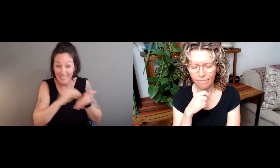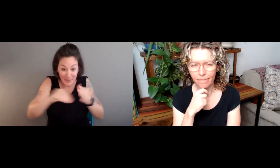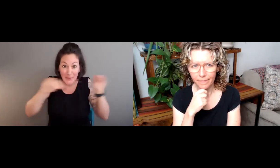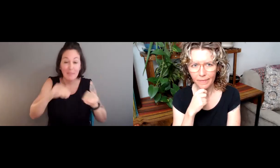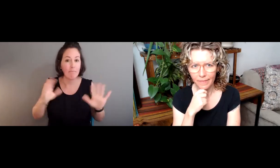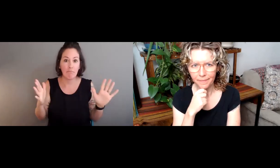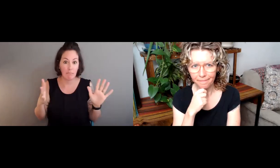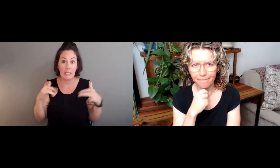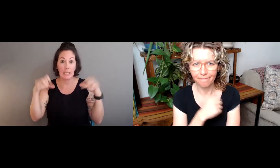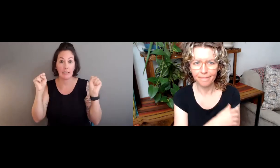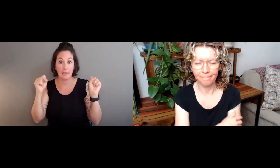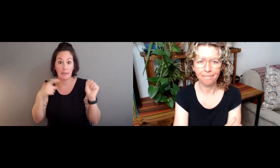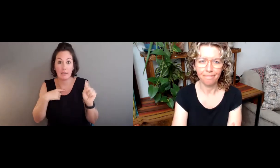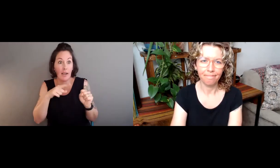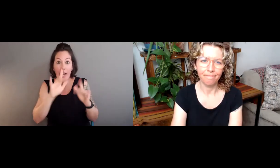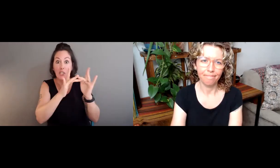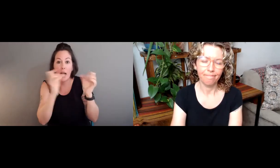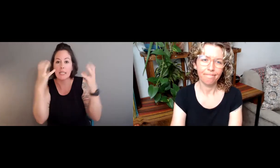I get the allure of doing that.